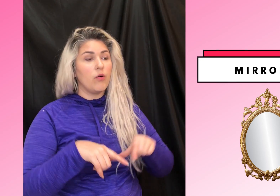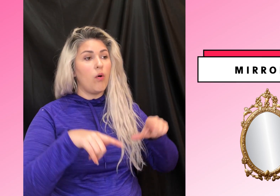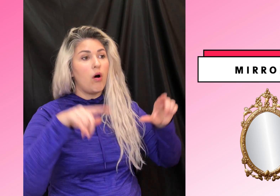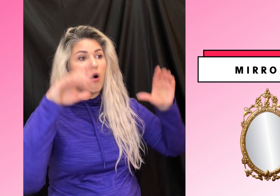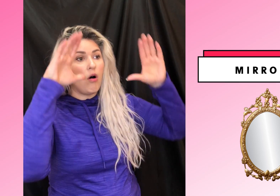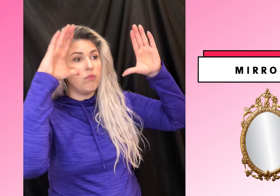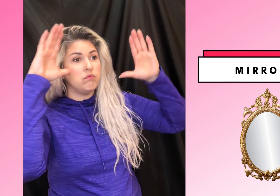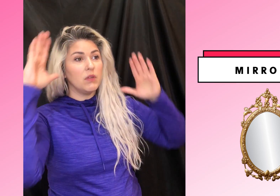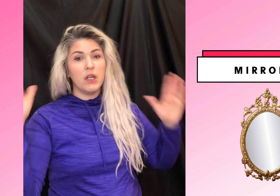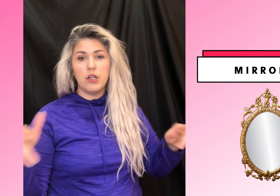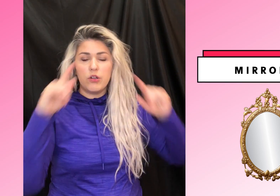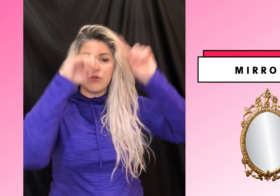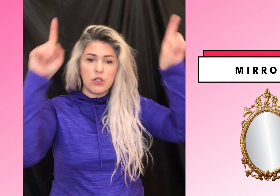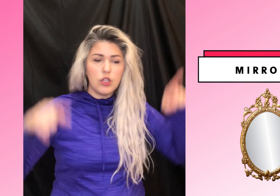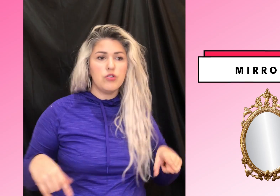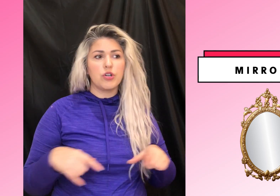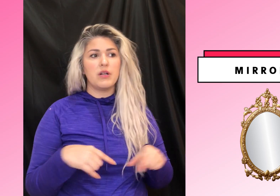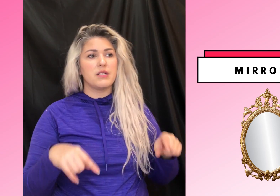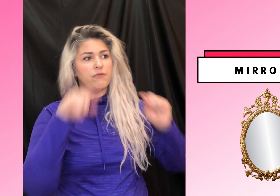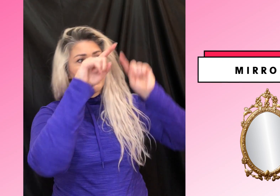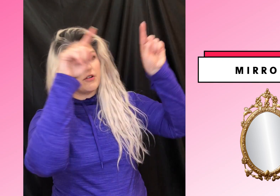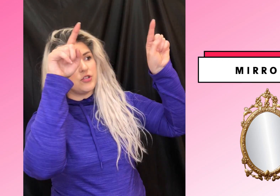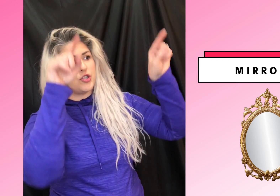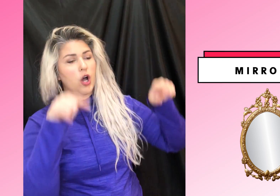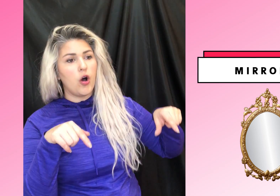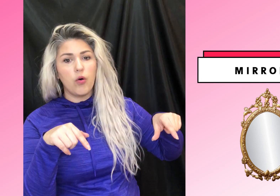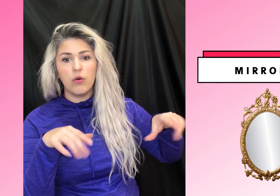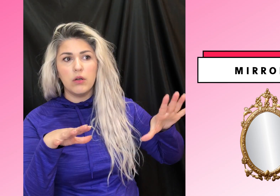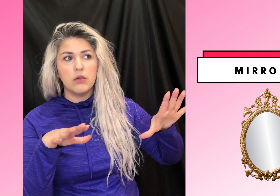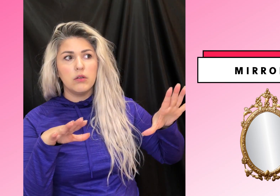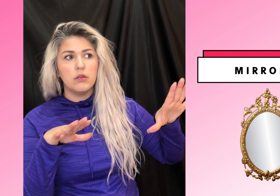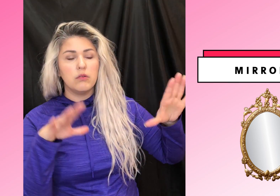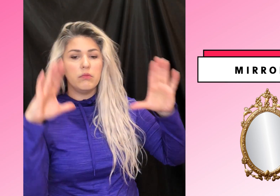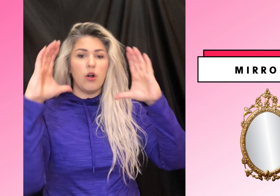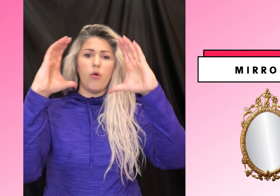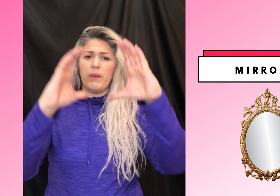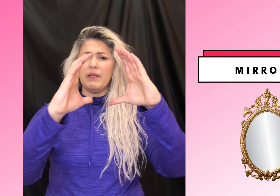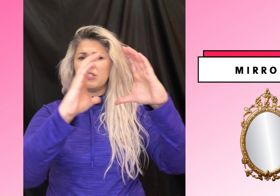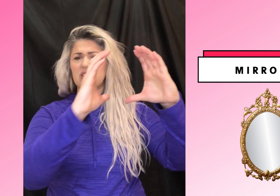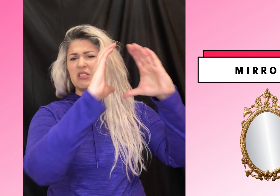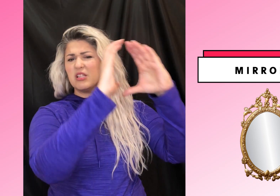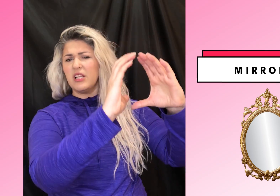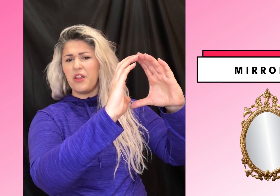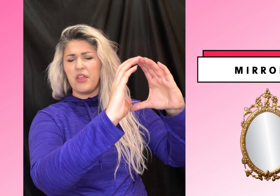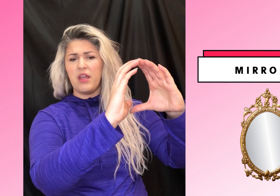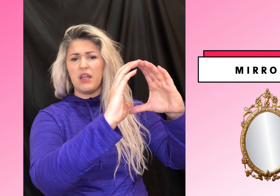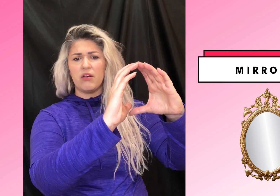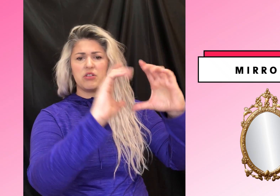the wall. You know, you use your classifiers to show, you know, maybe it's just this little thing here, the